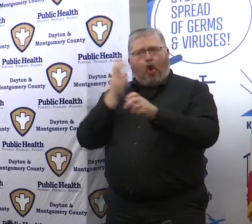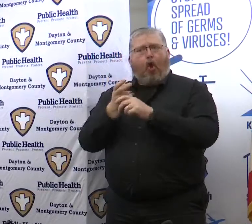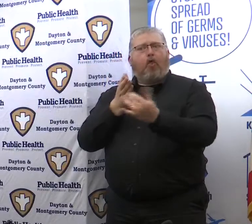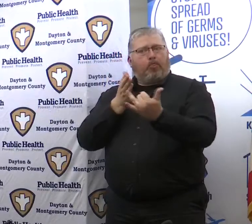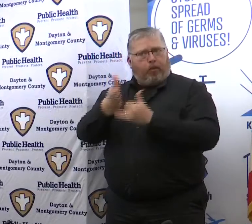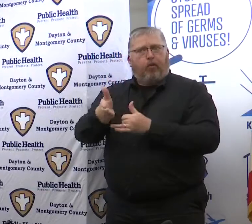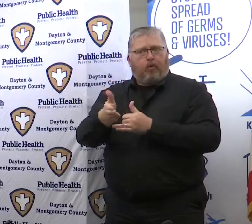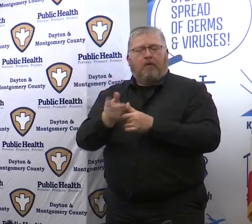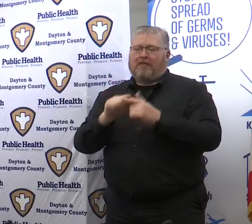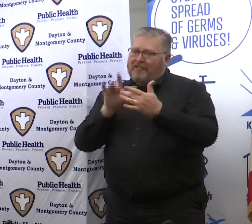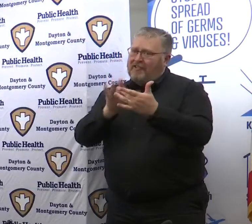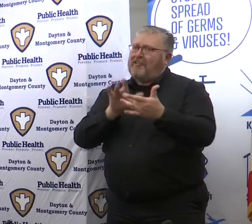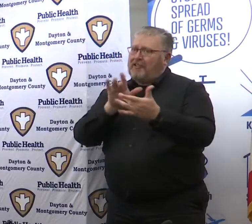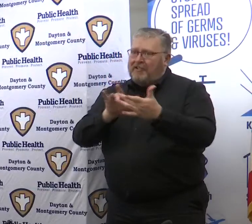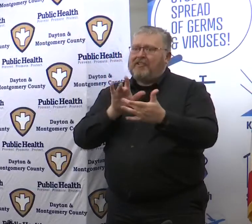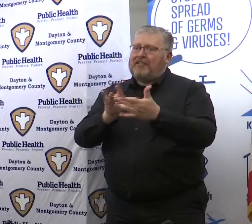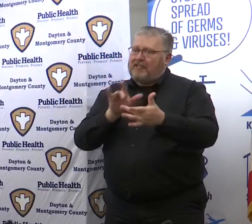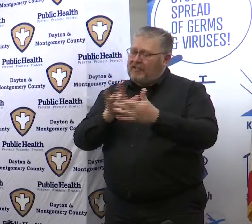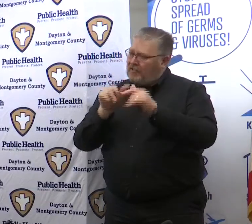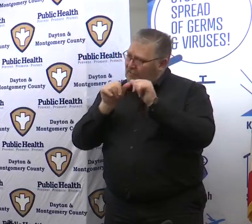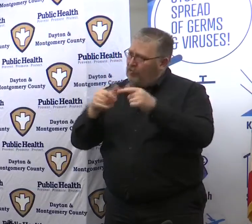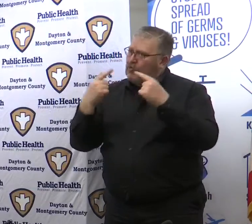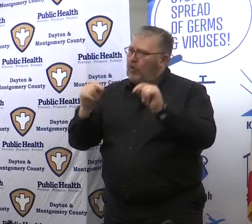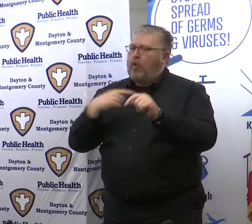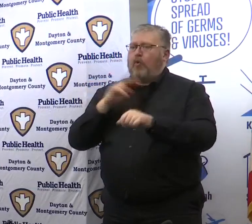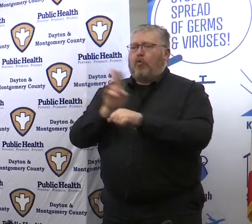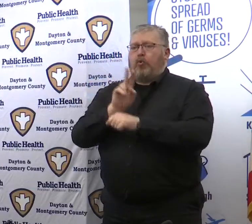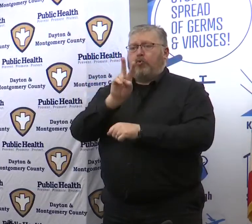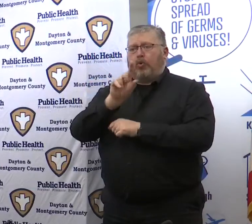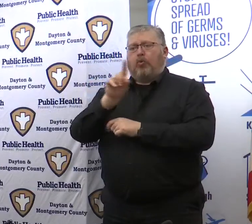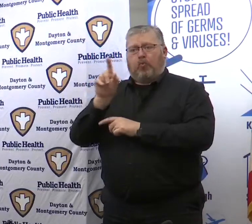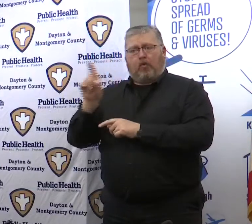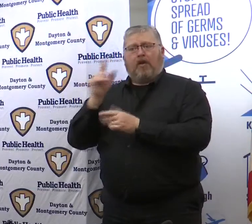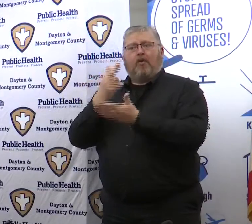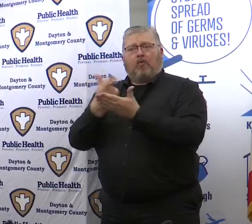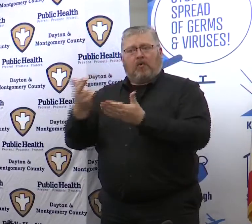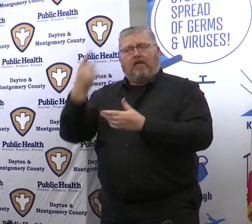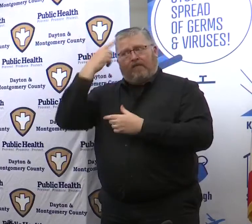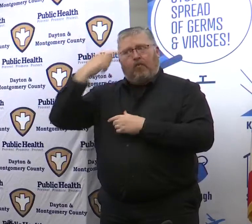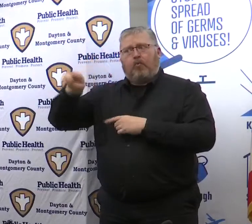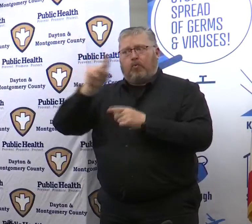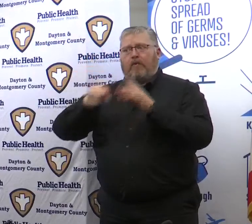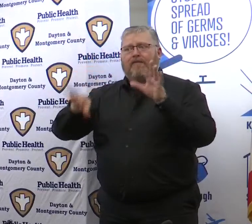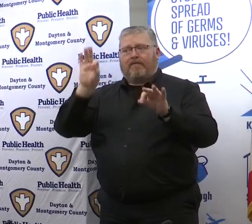so those are the resources that we're using for for folks right now is the 2-1-1 site.